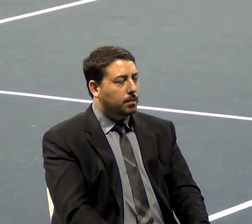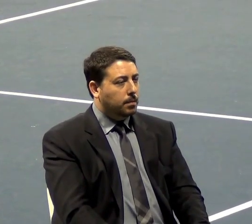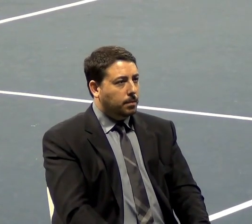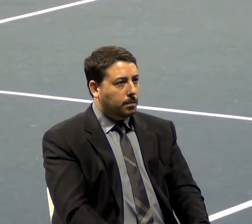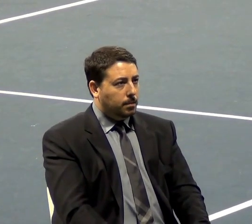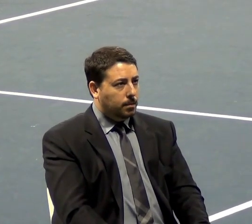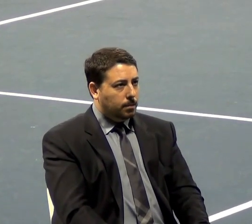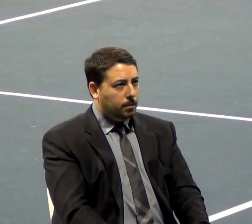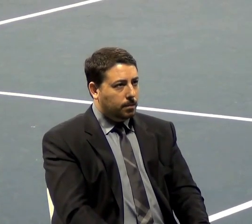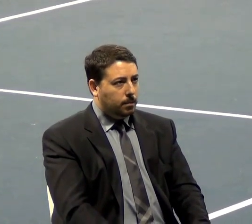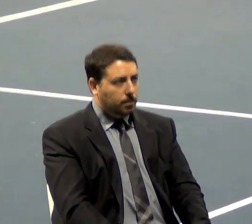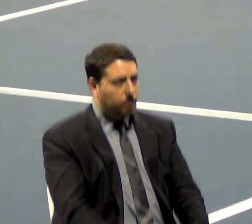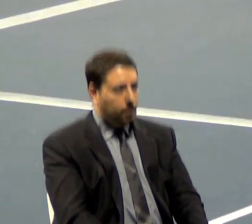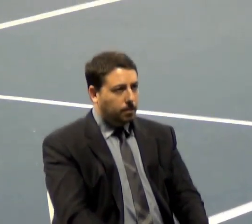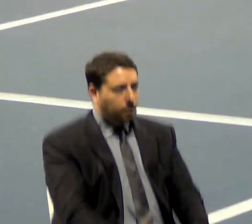When you open up, you beaten up.